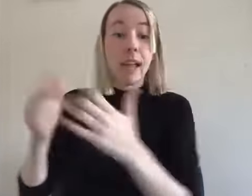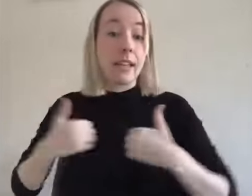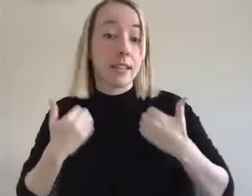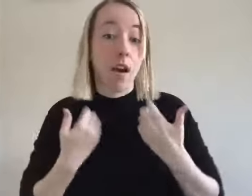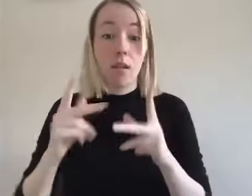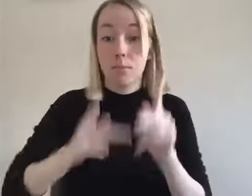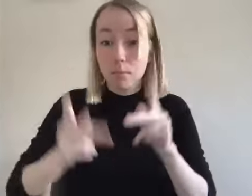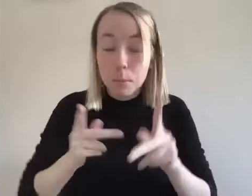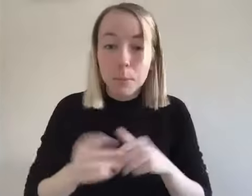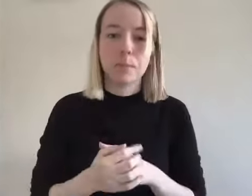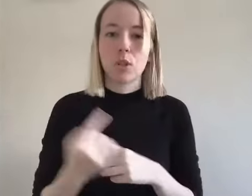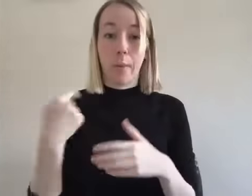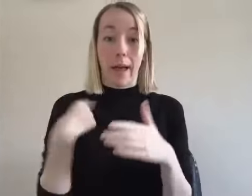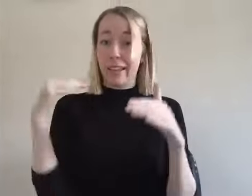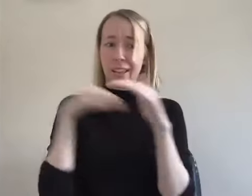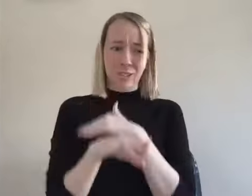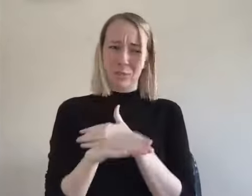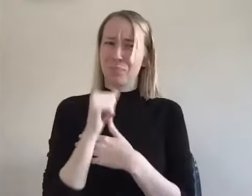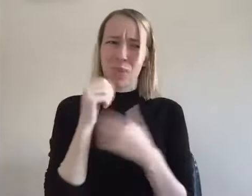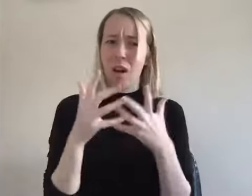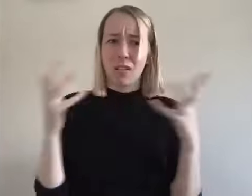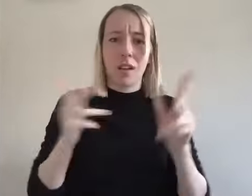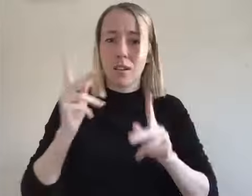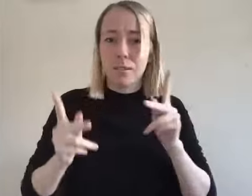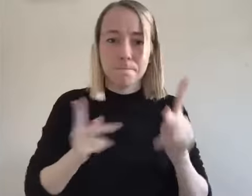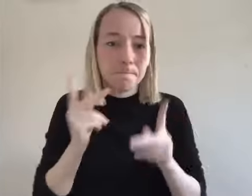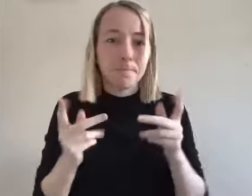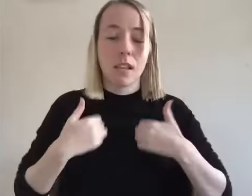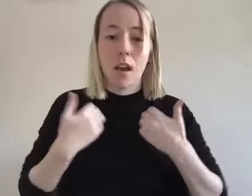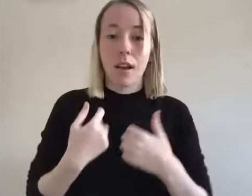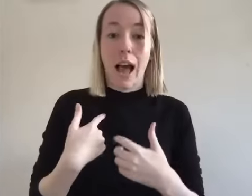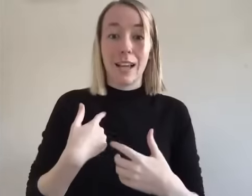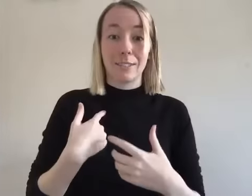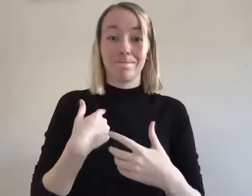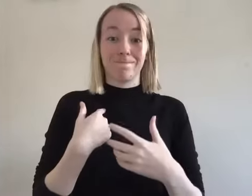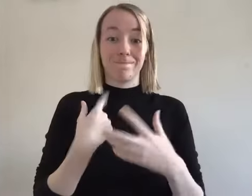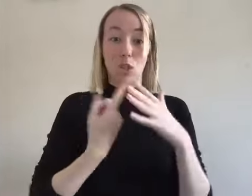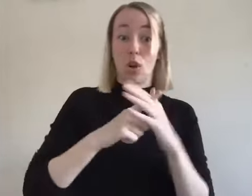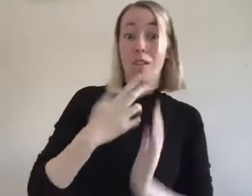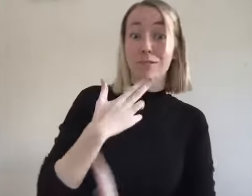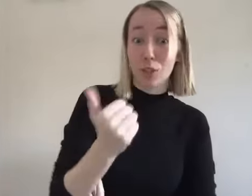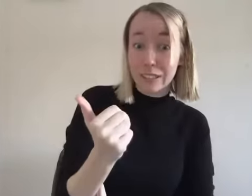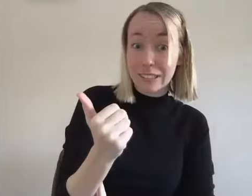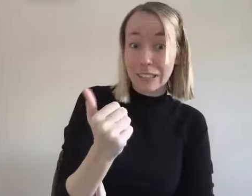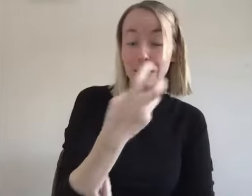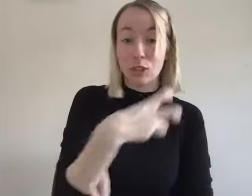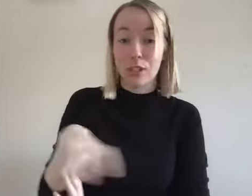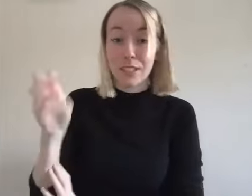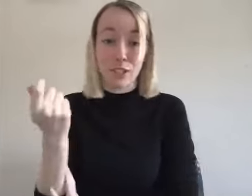lot younger audience and when i came in um there weren't many young people uh i came in at 13 to alateen transitioned at 18 to alan